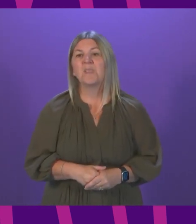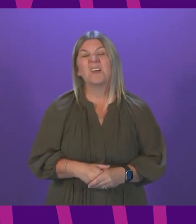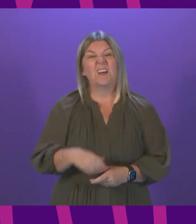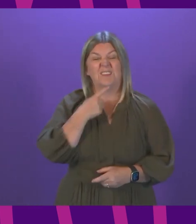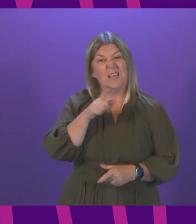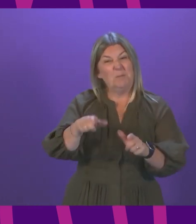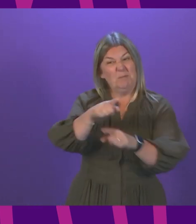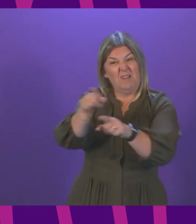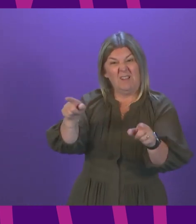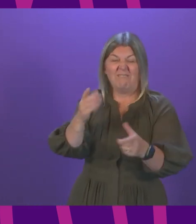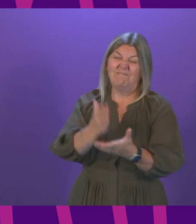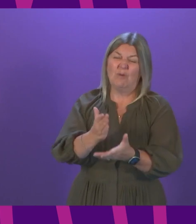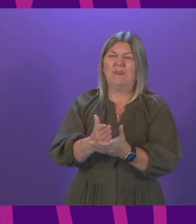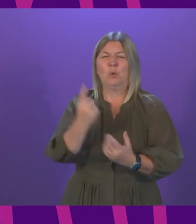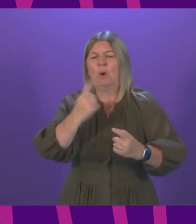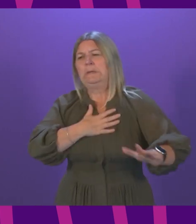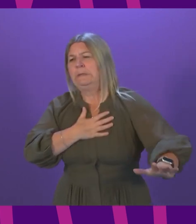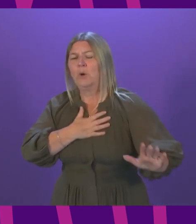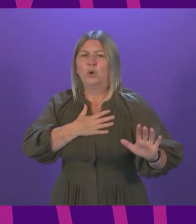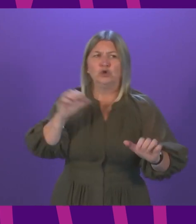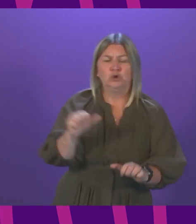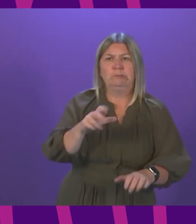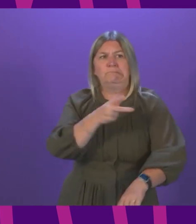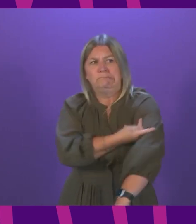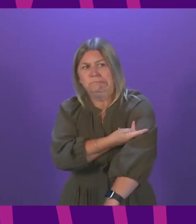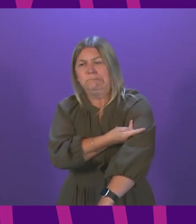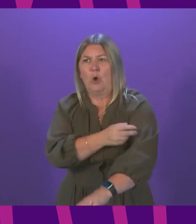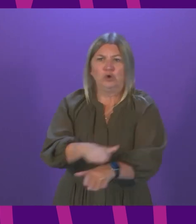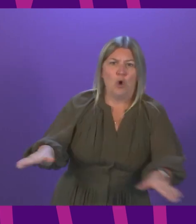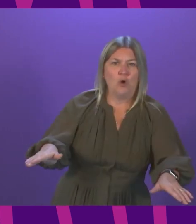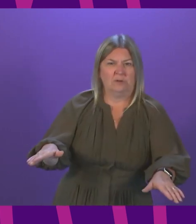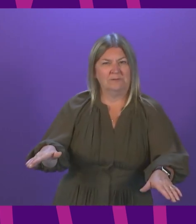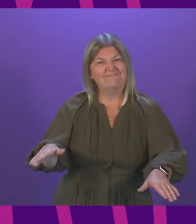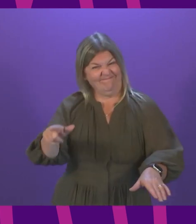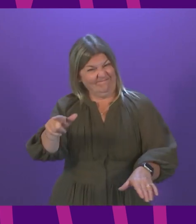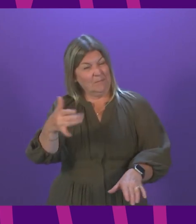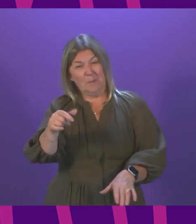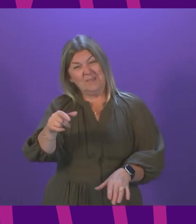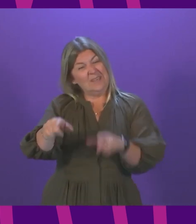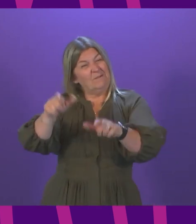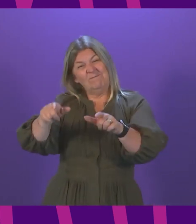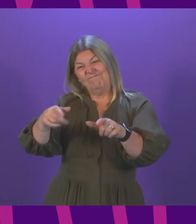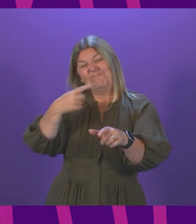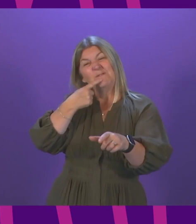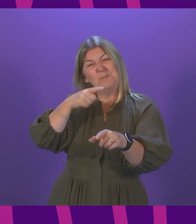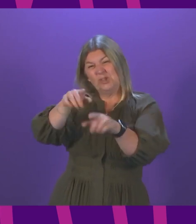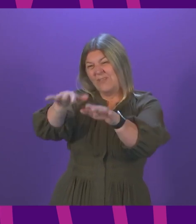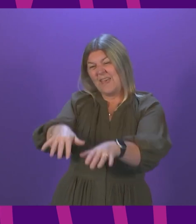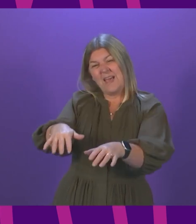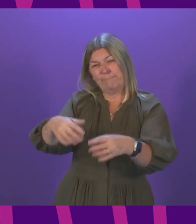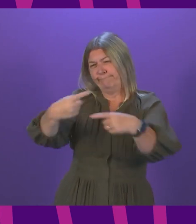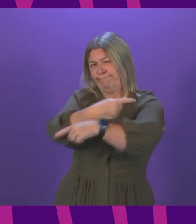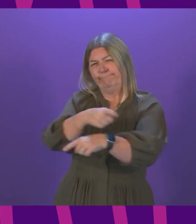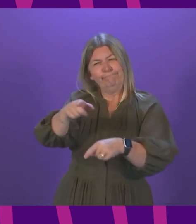are genuinely worried about vaccination, perhaps because they are reading some of the misinformation that some choose to